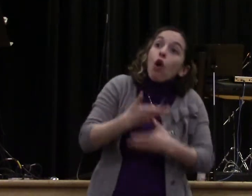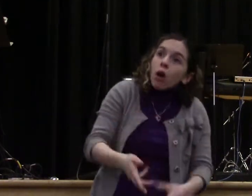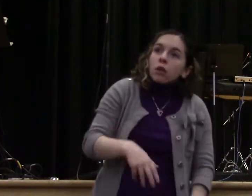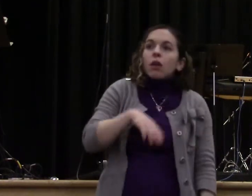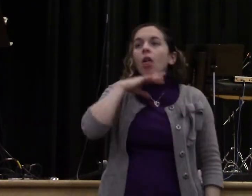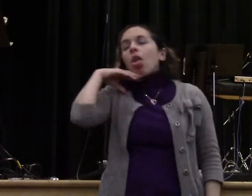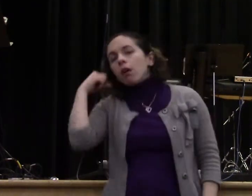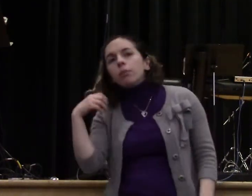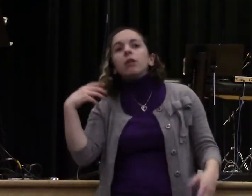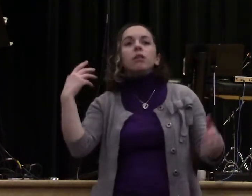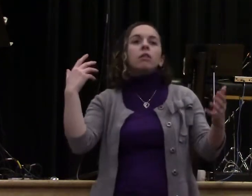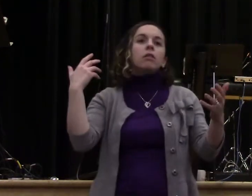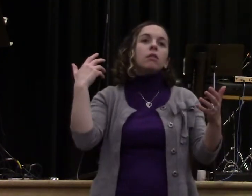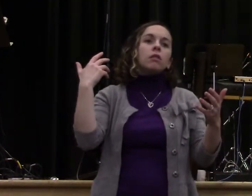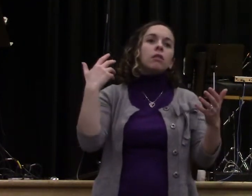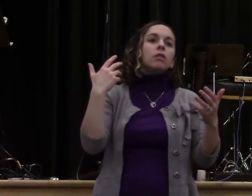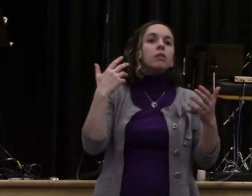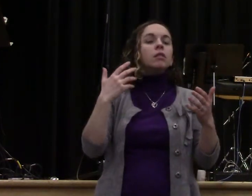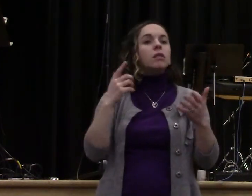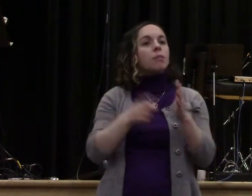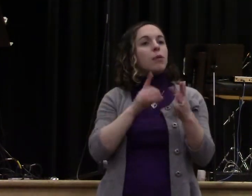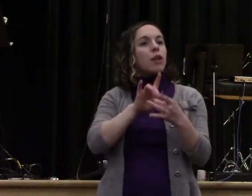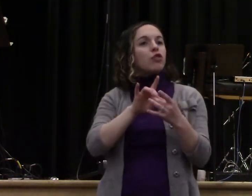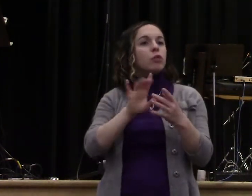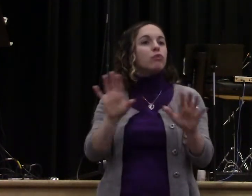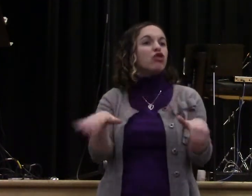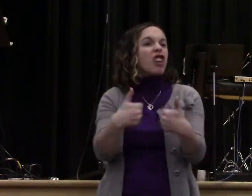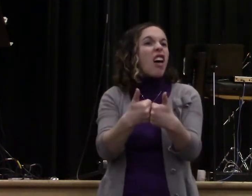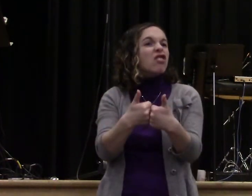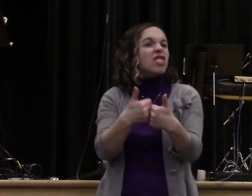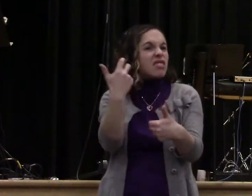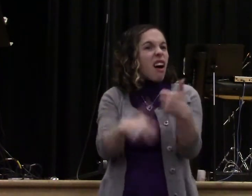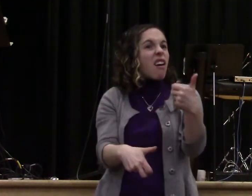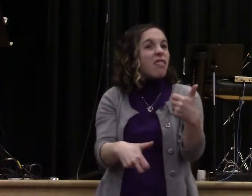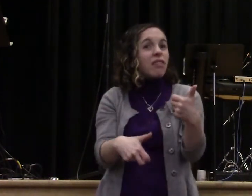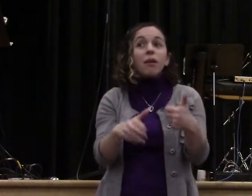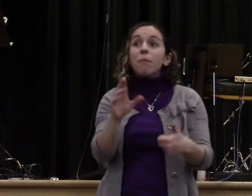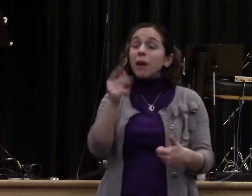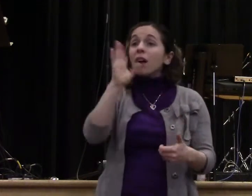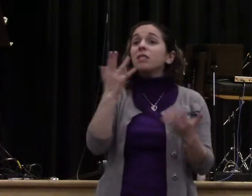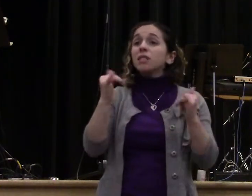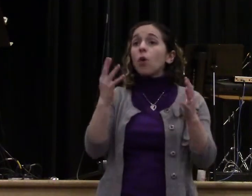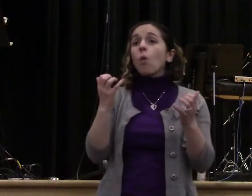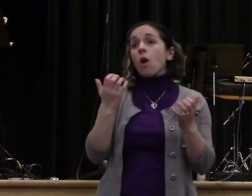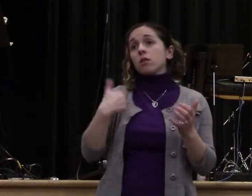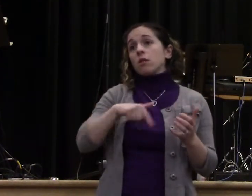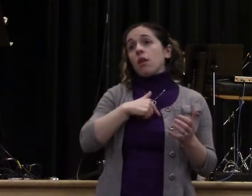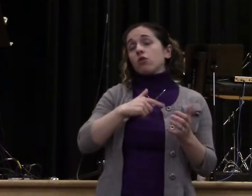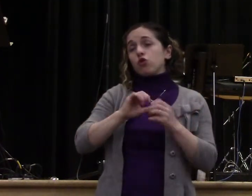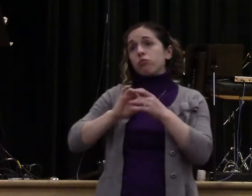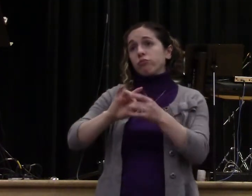relationships. The enemy wants to destroy relationships at or with you and God.